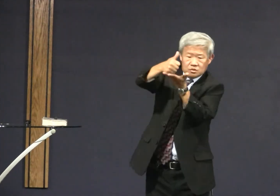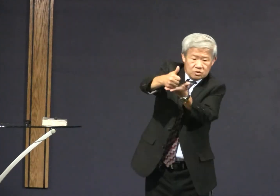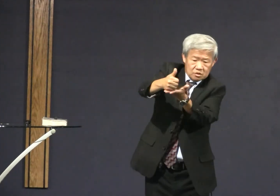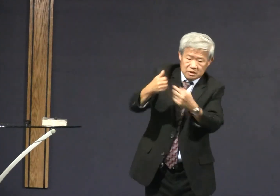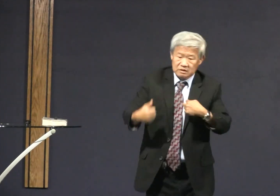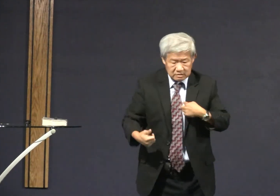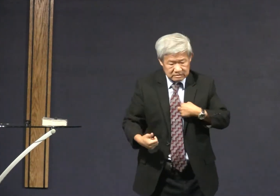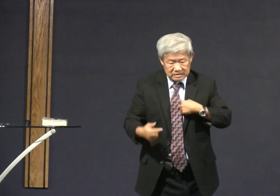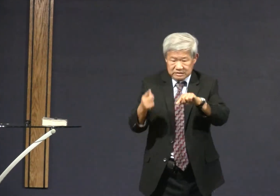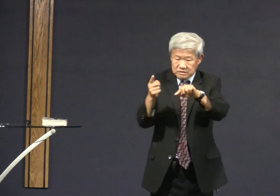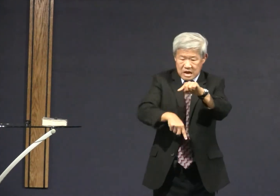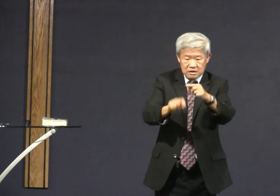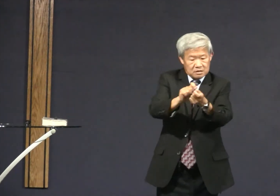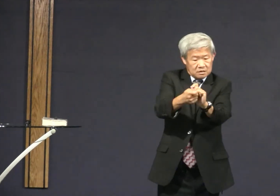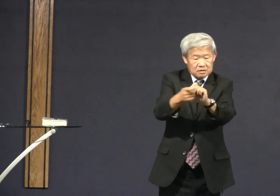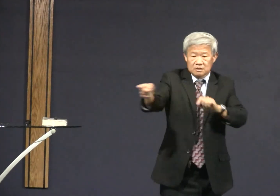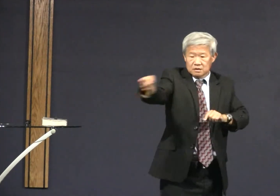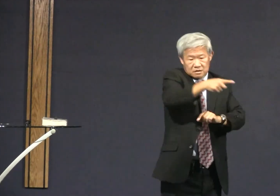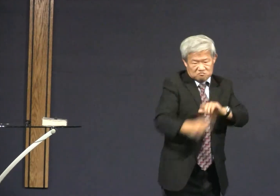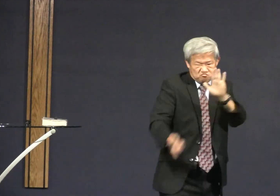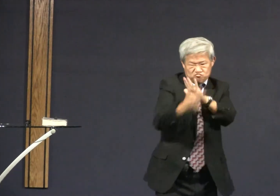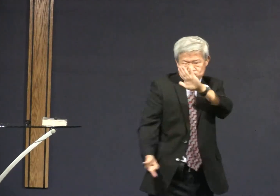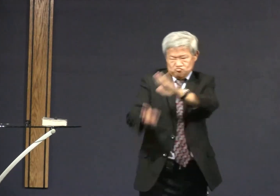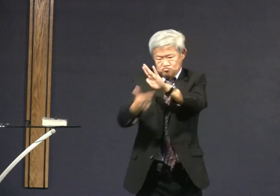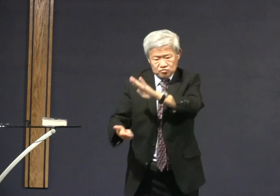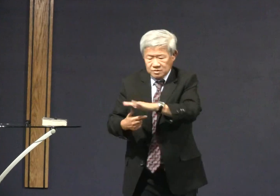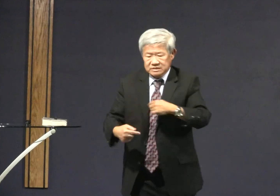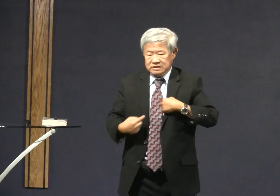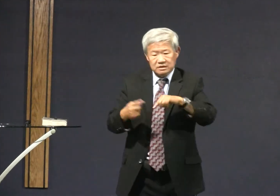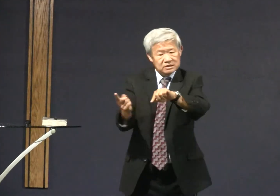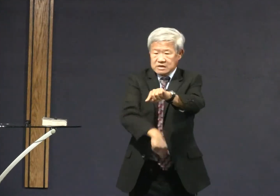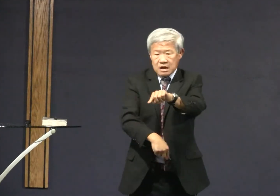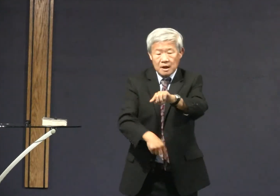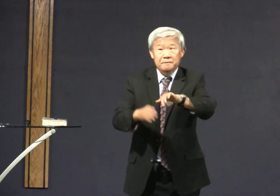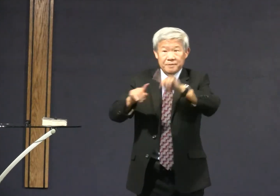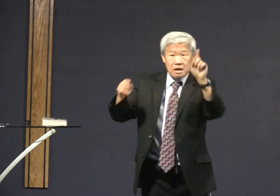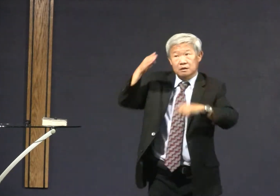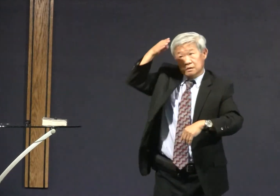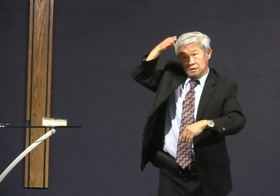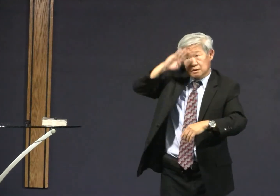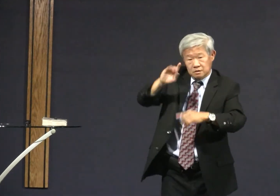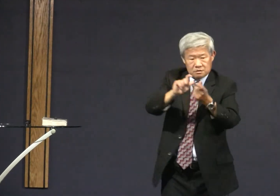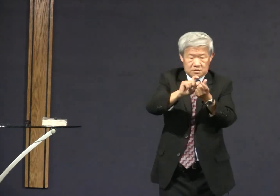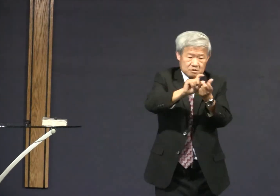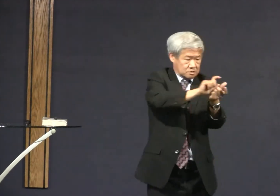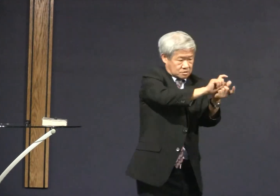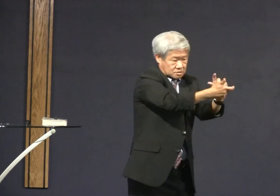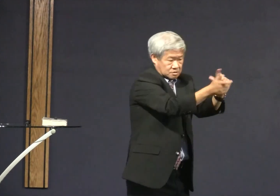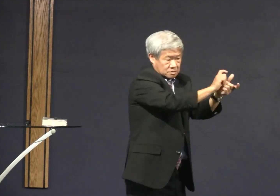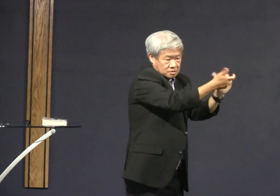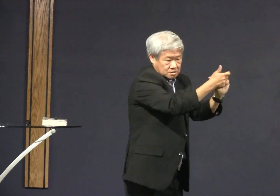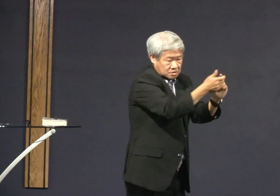is it helpful to the holy spirit you know I can't tell you legalistically